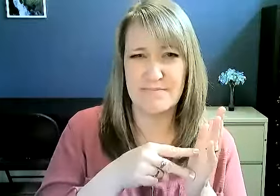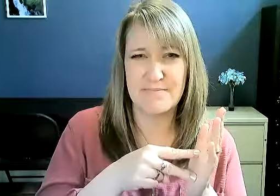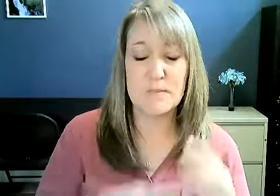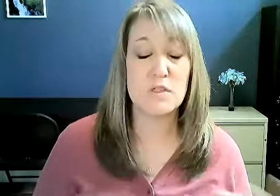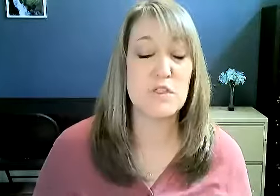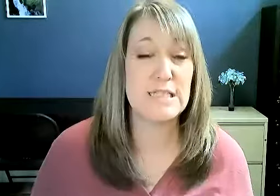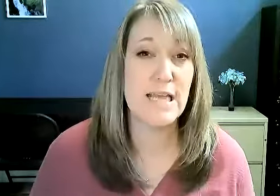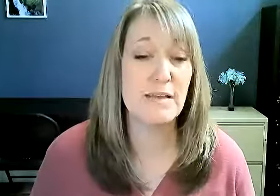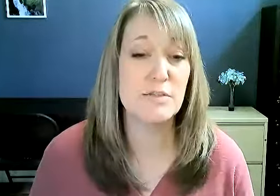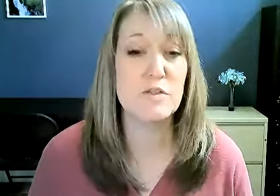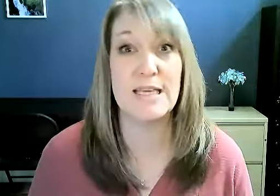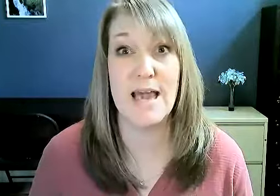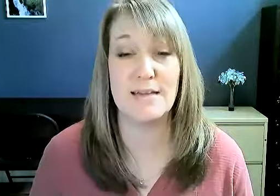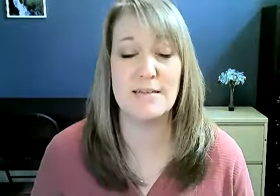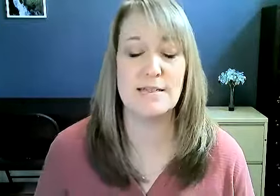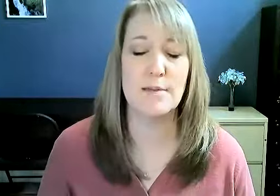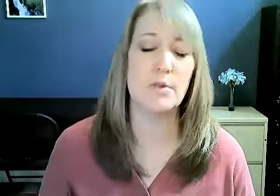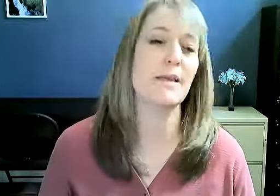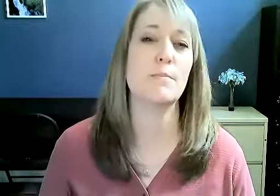So you could say using cat as an example. Again,